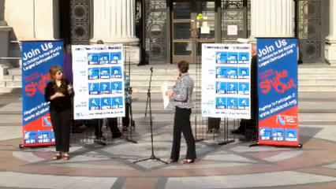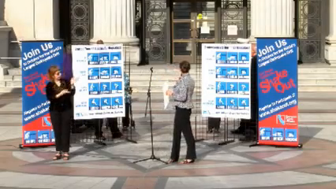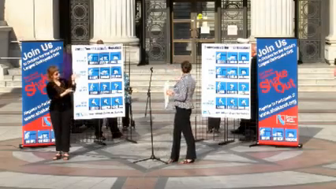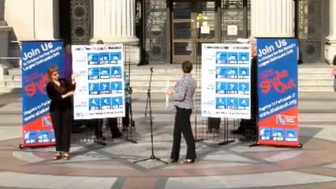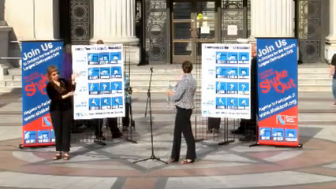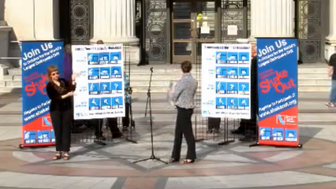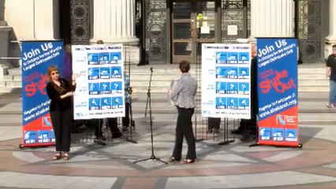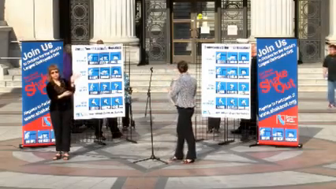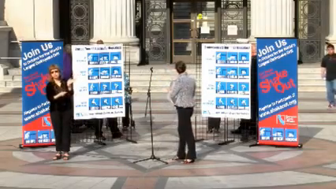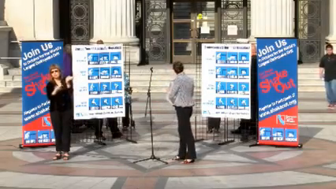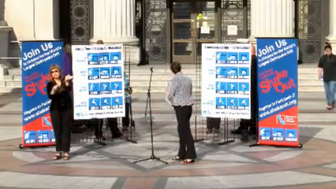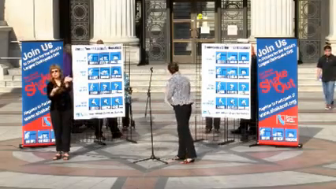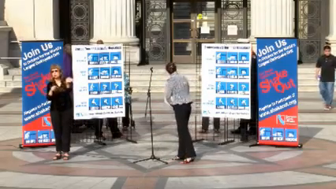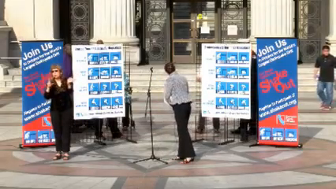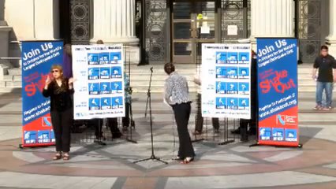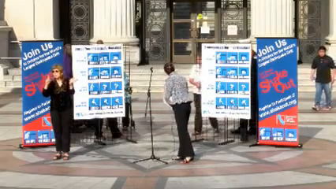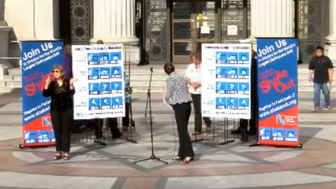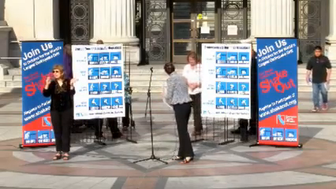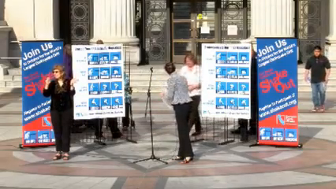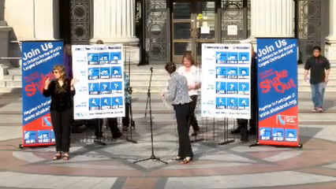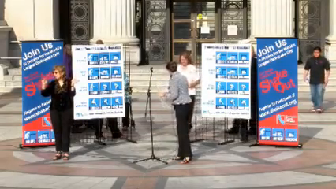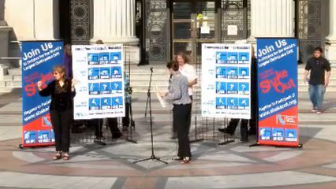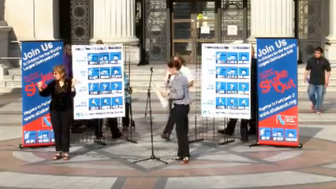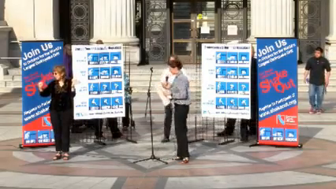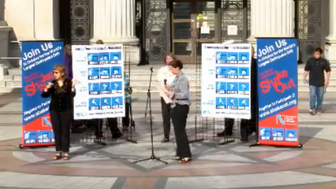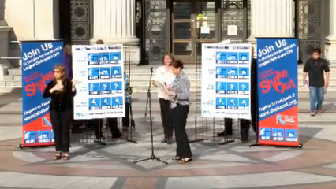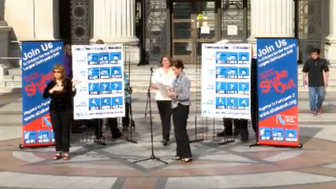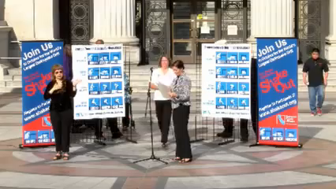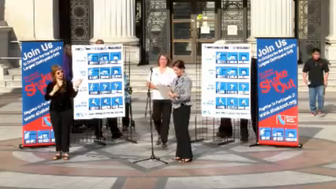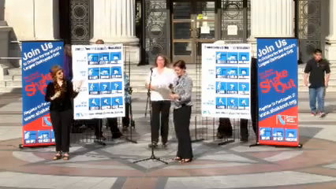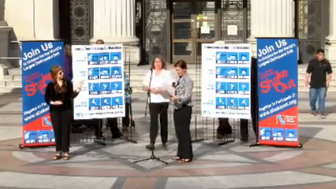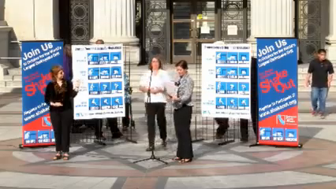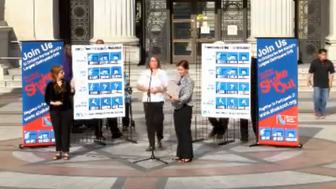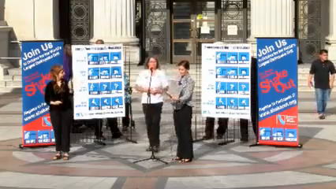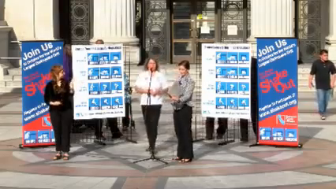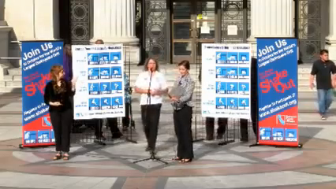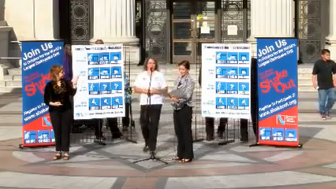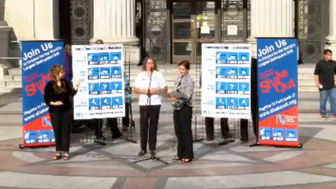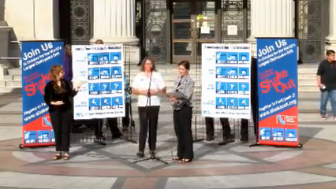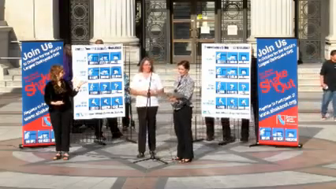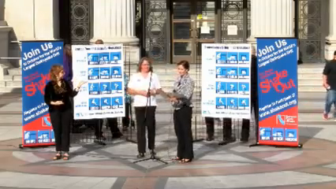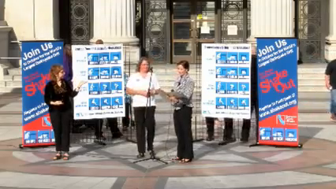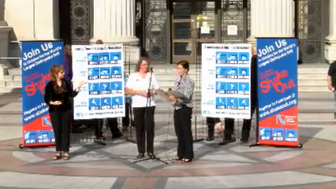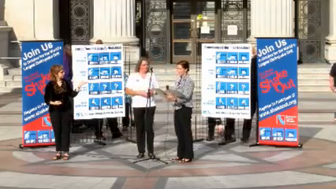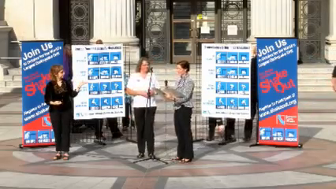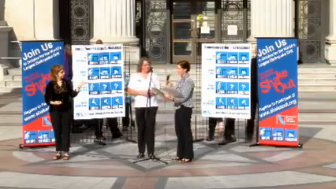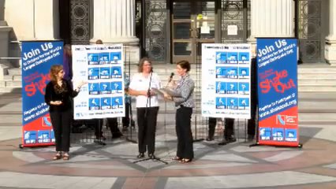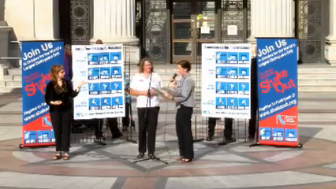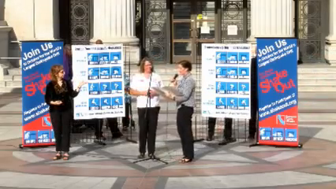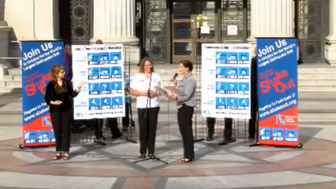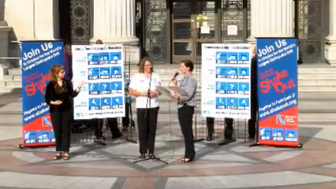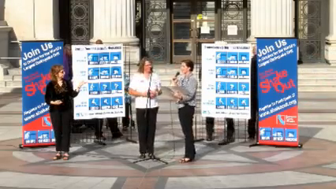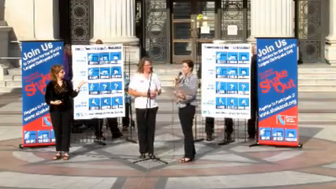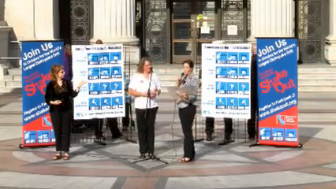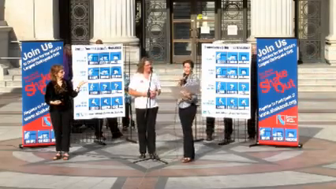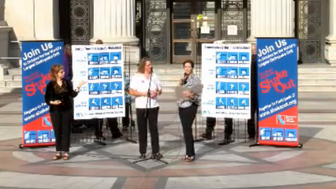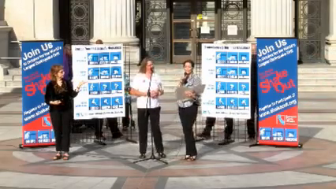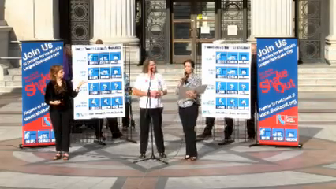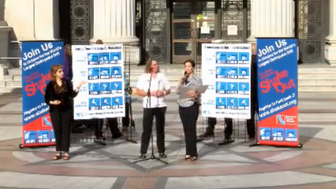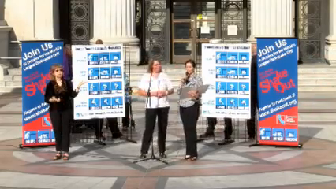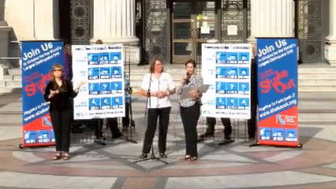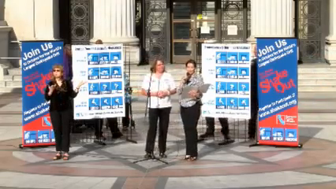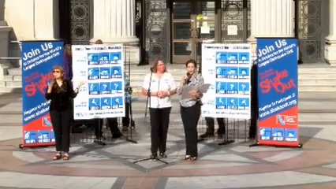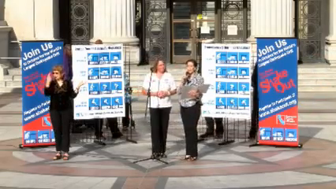to Dina Dina can you come forward and this is in